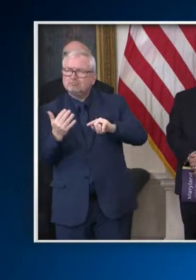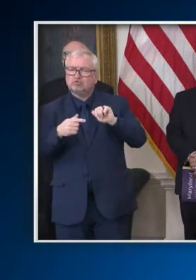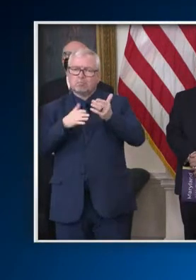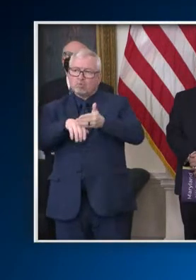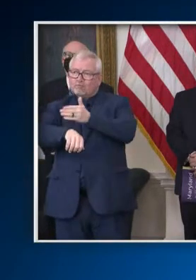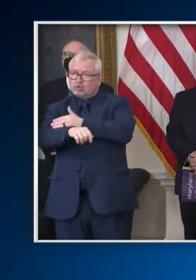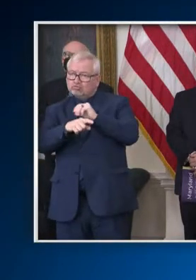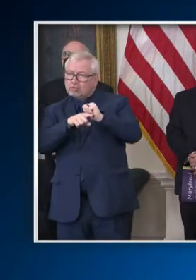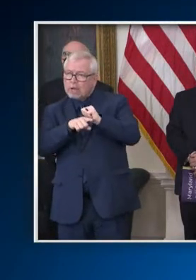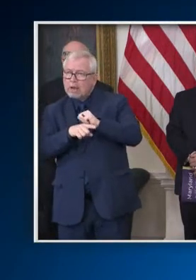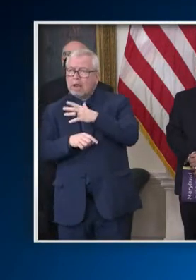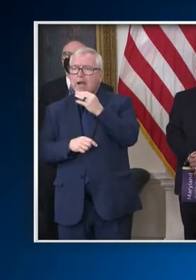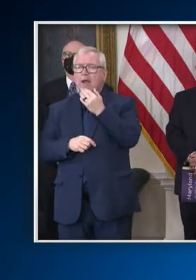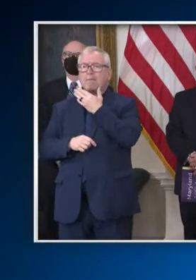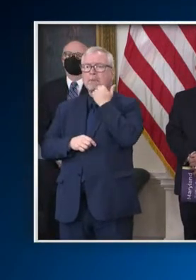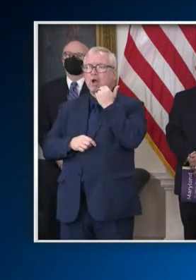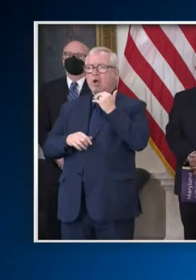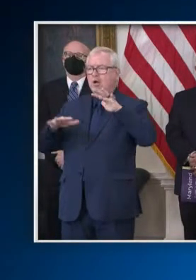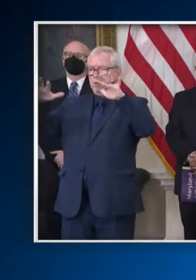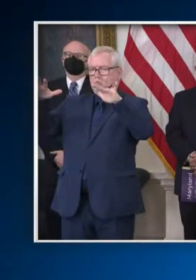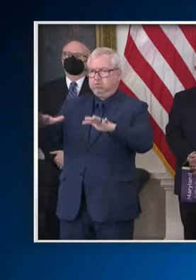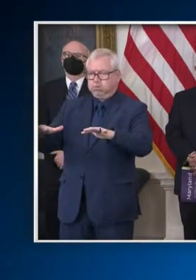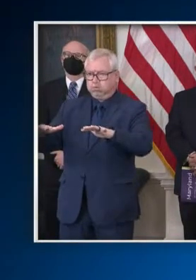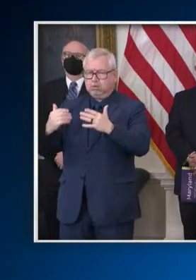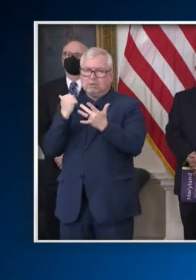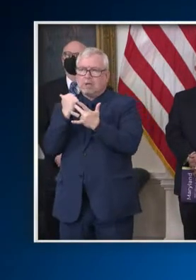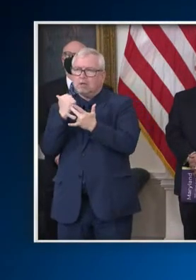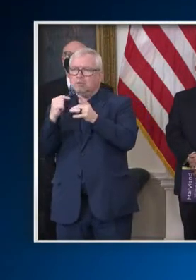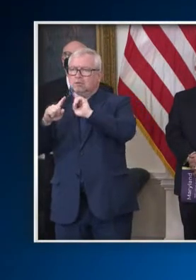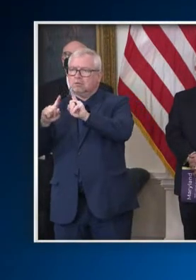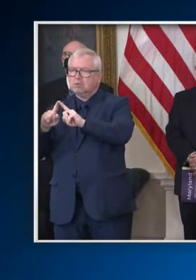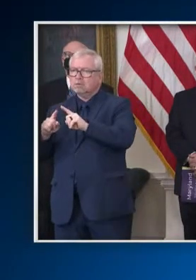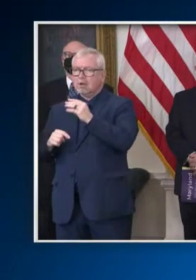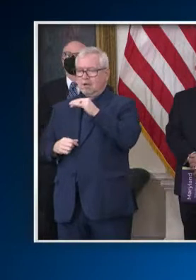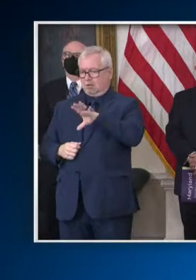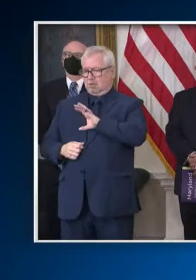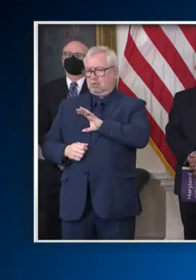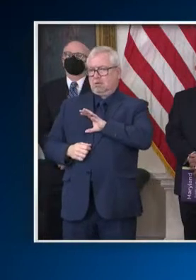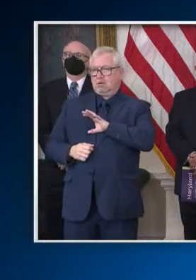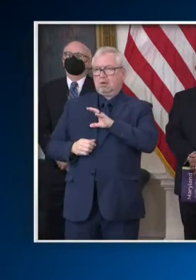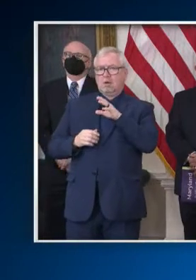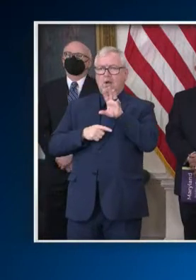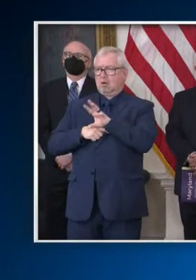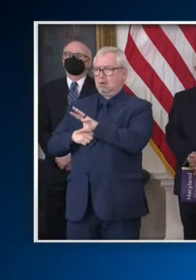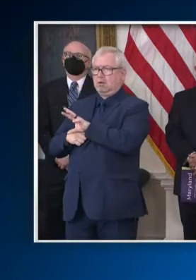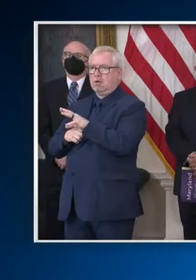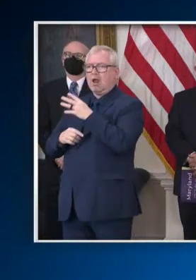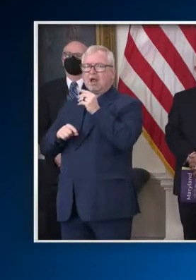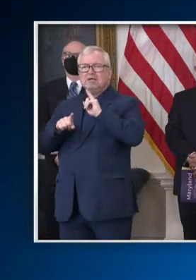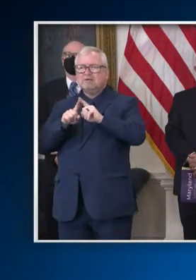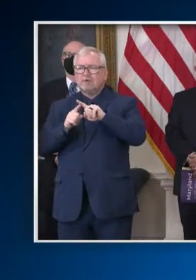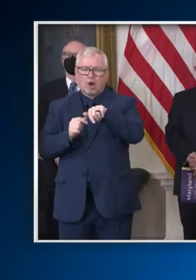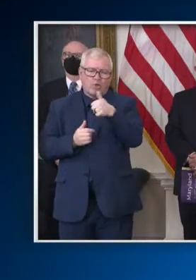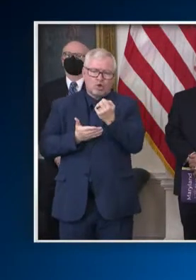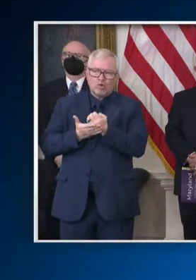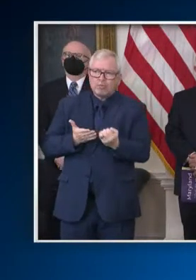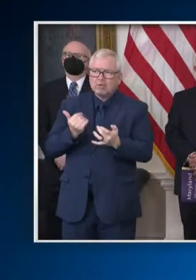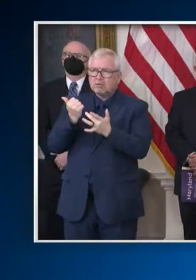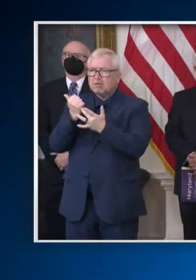-escalation techniques, and to provide body cams and other technology and equipment upgrades for state and local police.